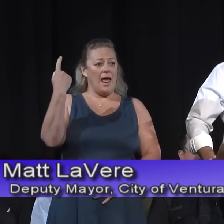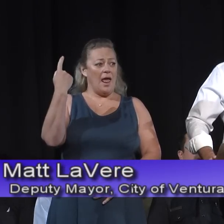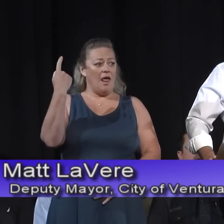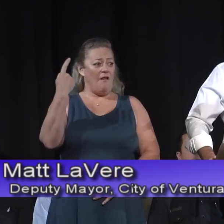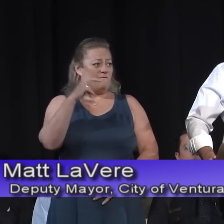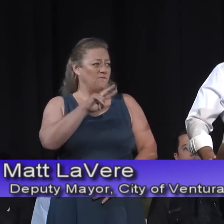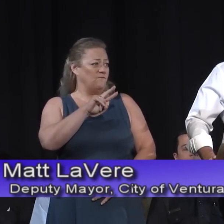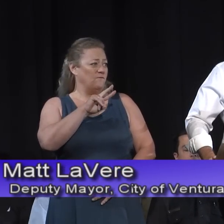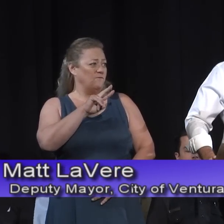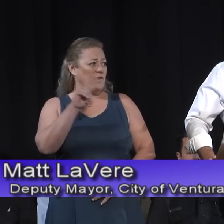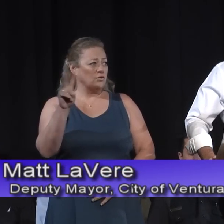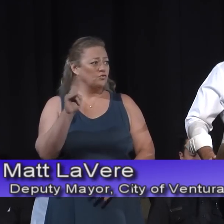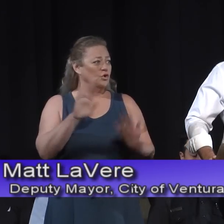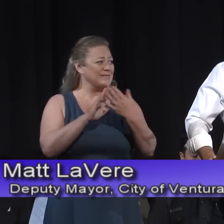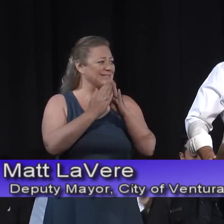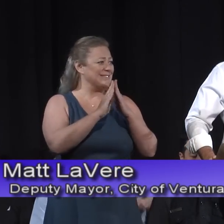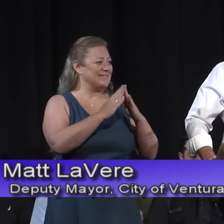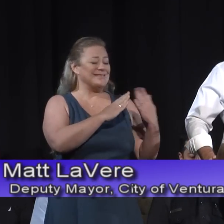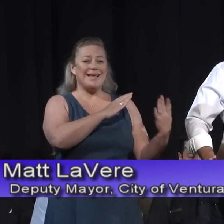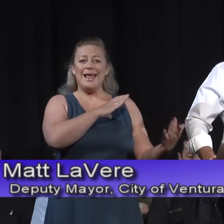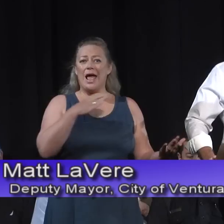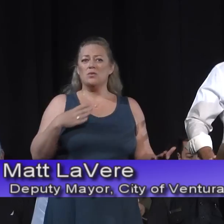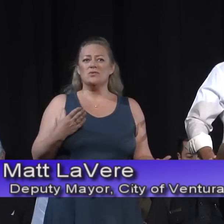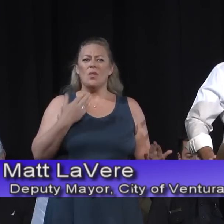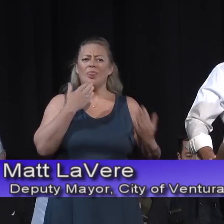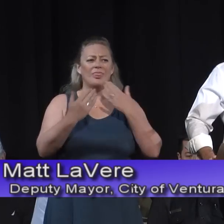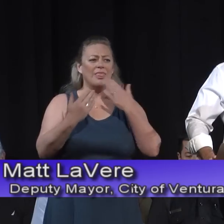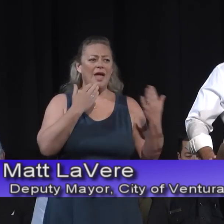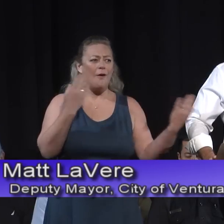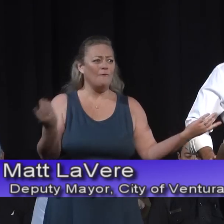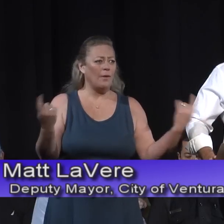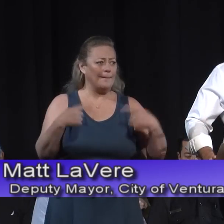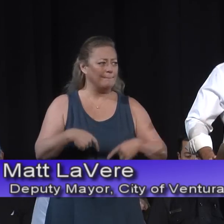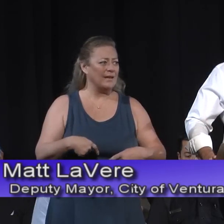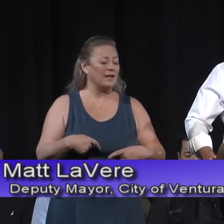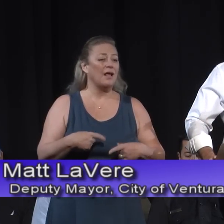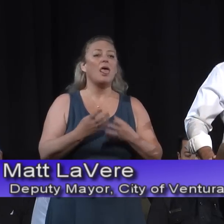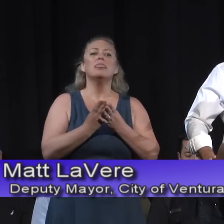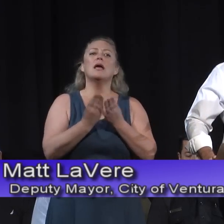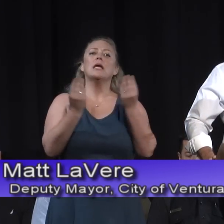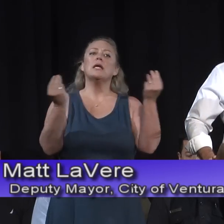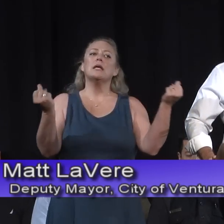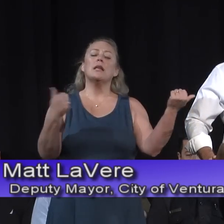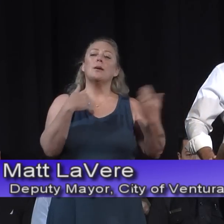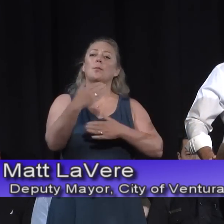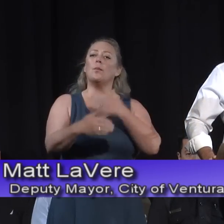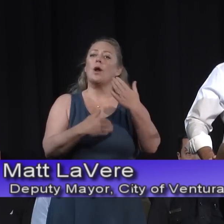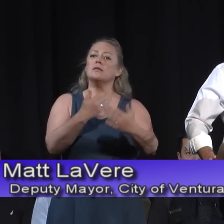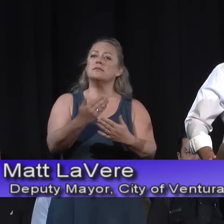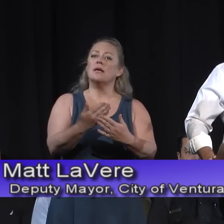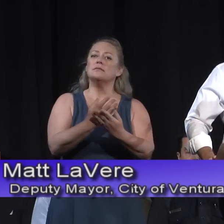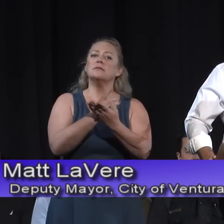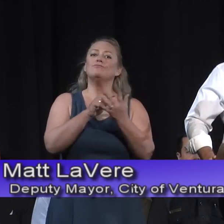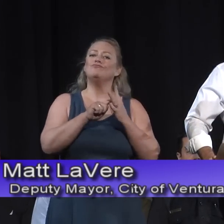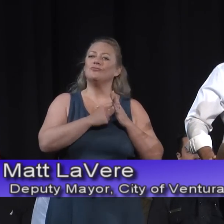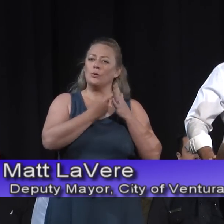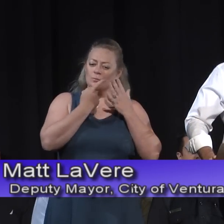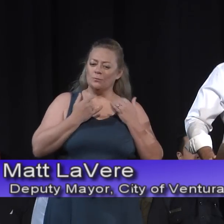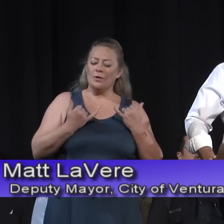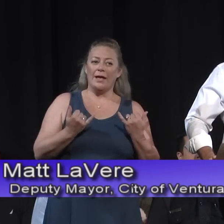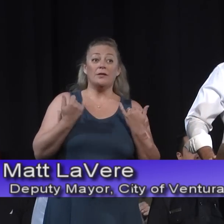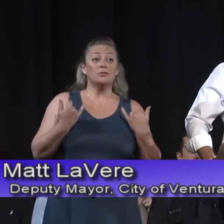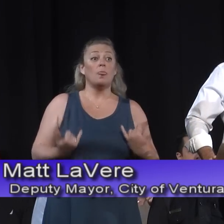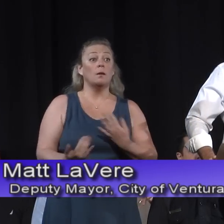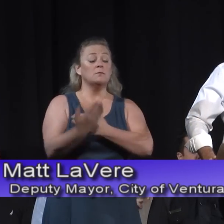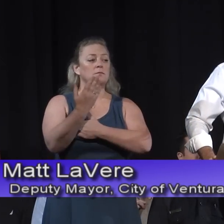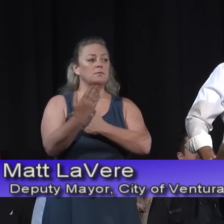much for being here. The healing process starts today. Just this morning the governor took a driving